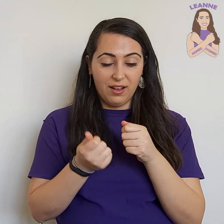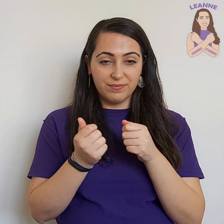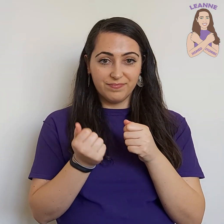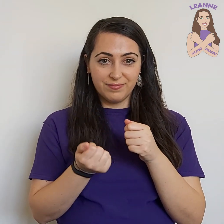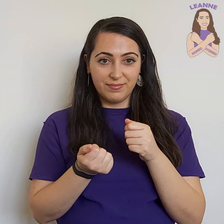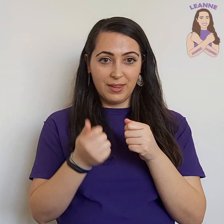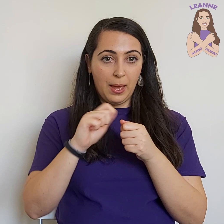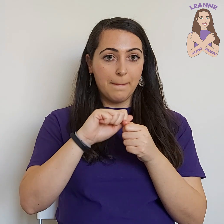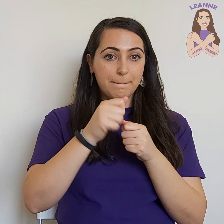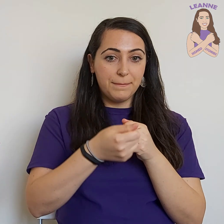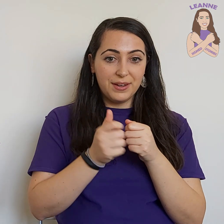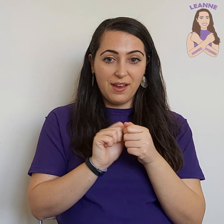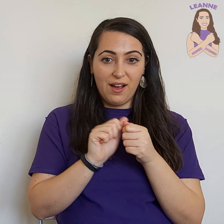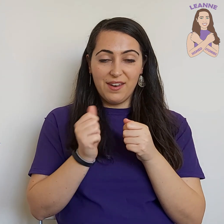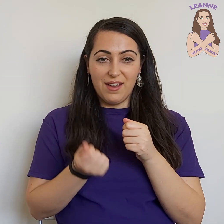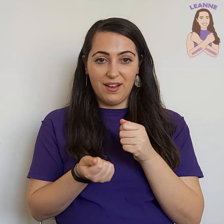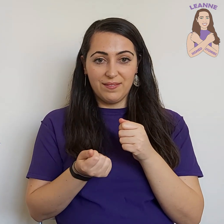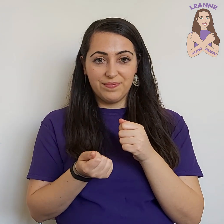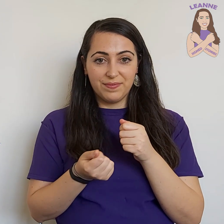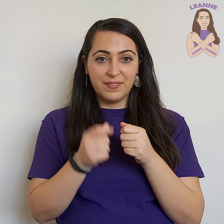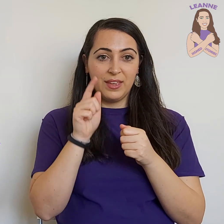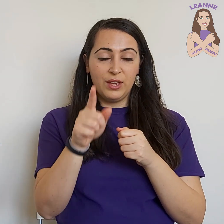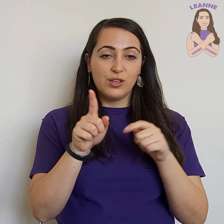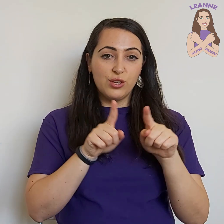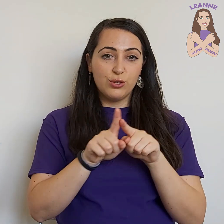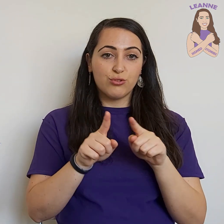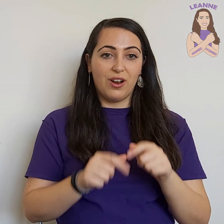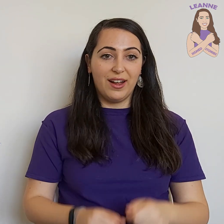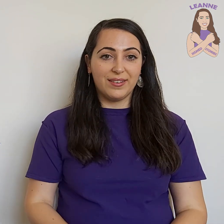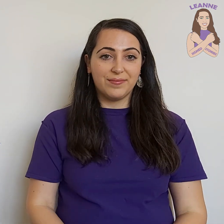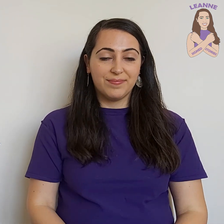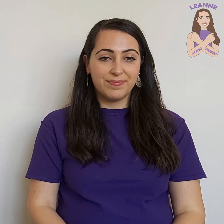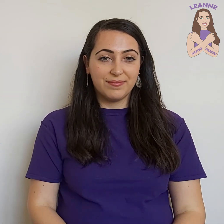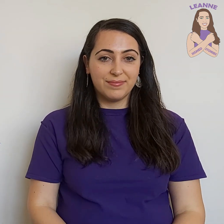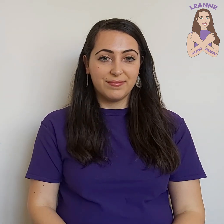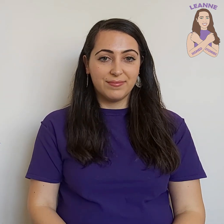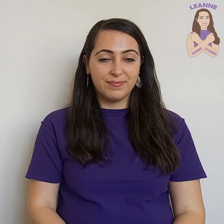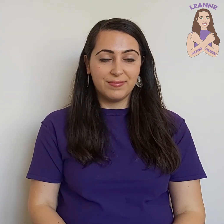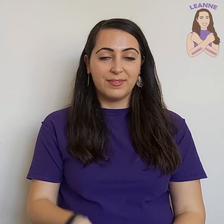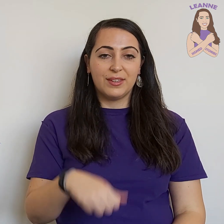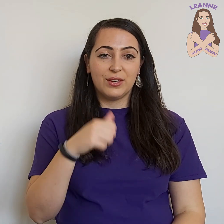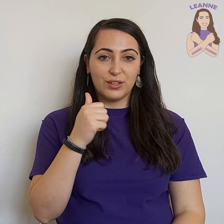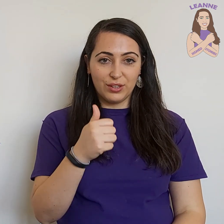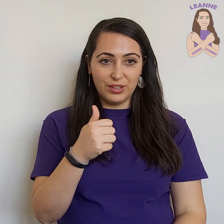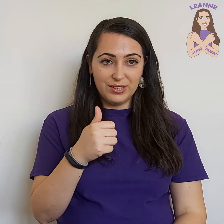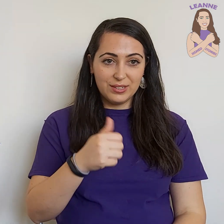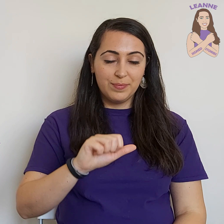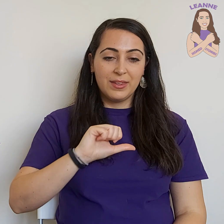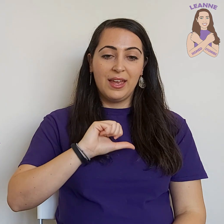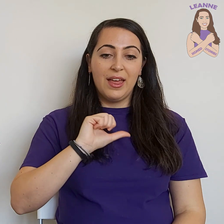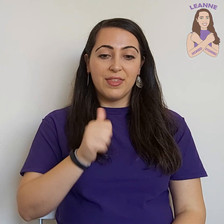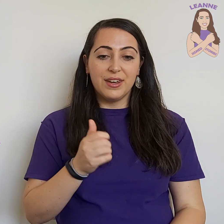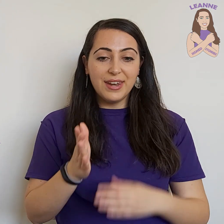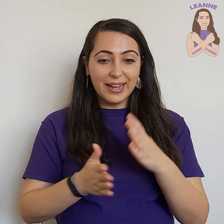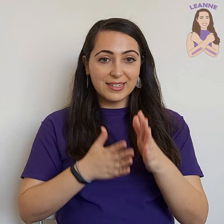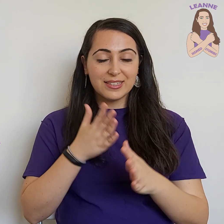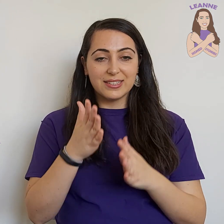banana. You try. Good. The next sign